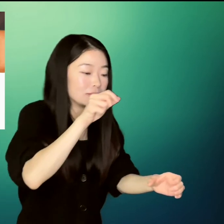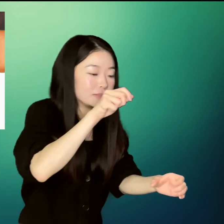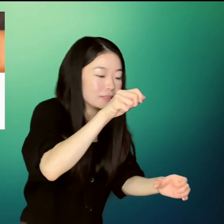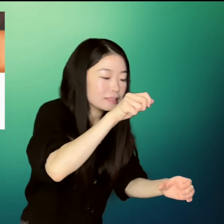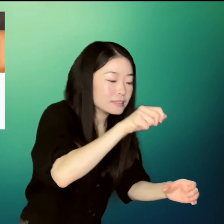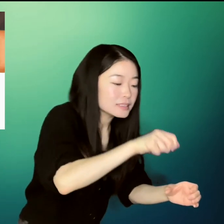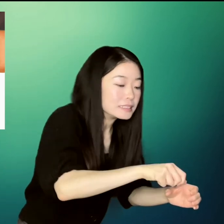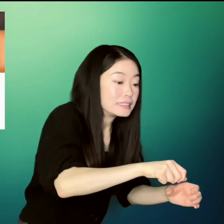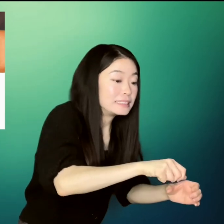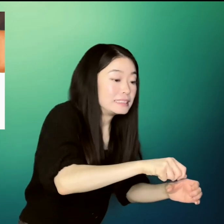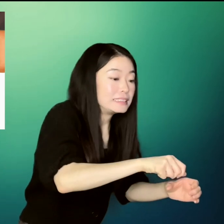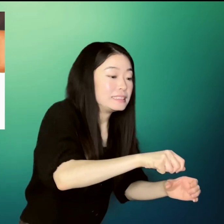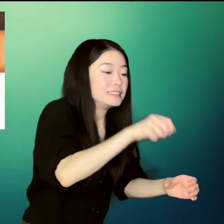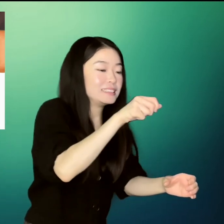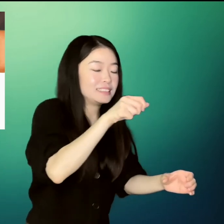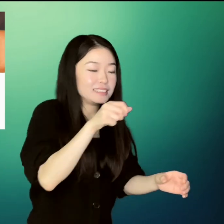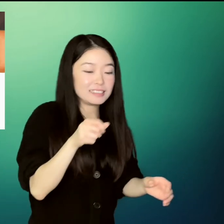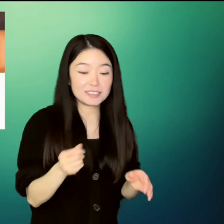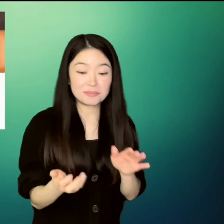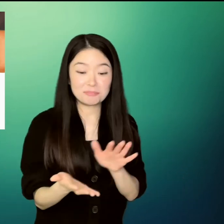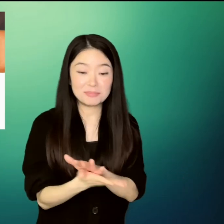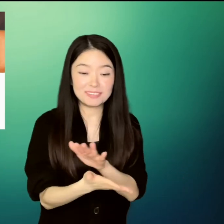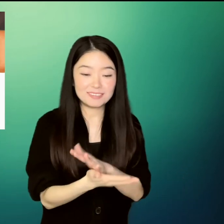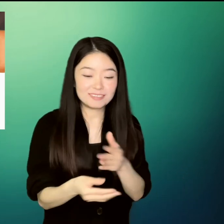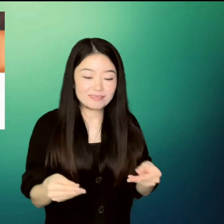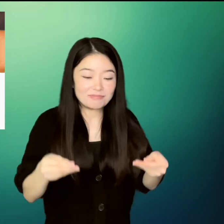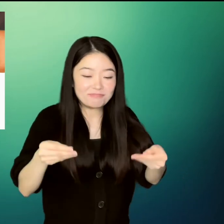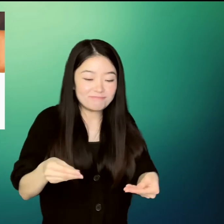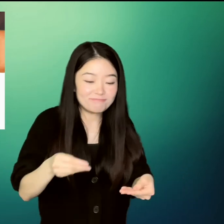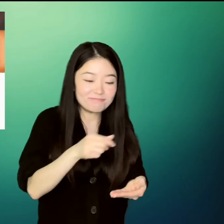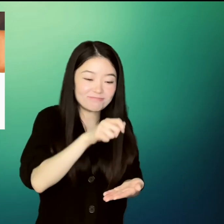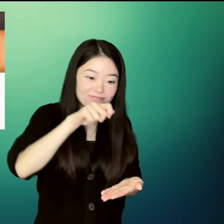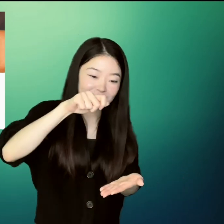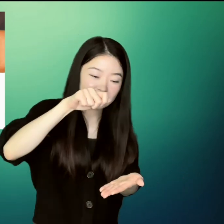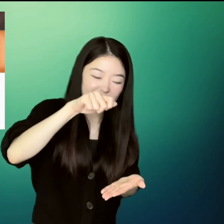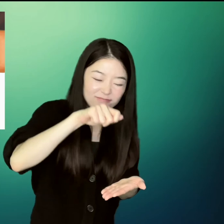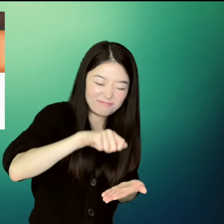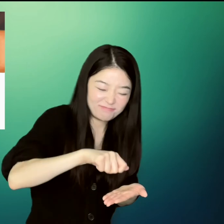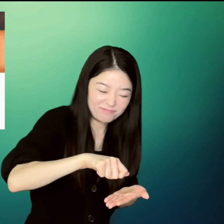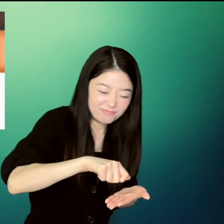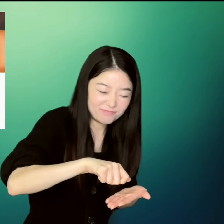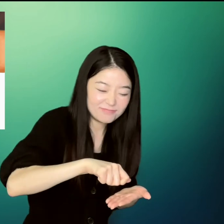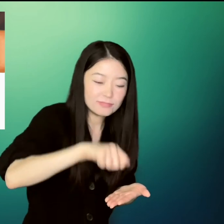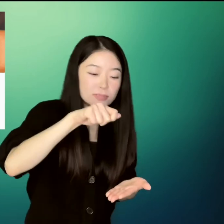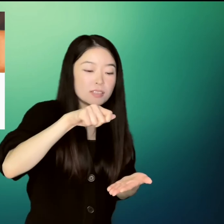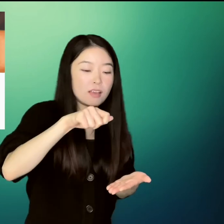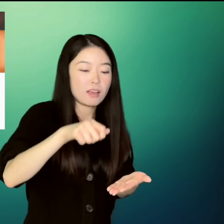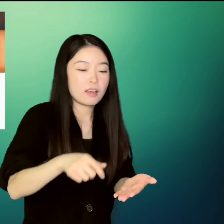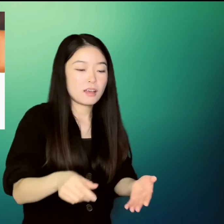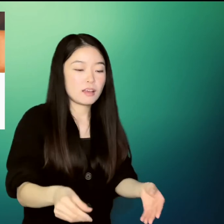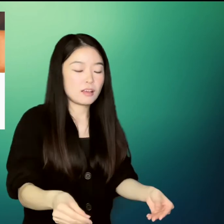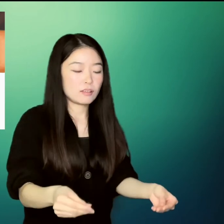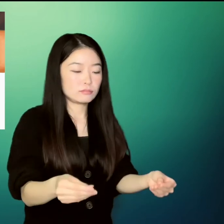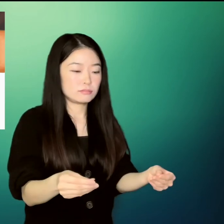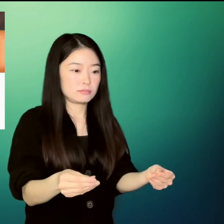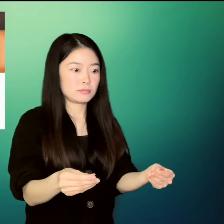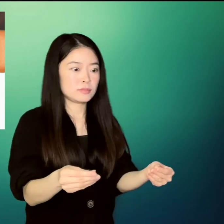and pressed it hard on the paper. The red characters gleamed against the whiteness.